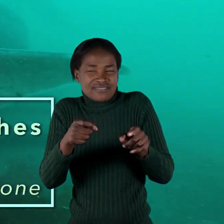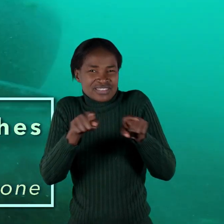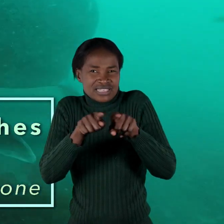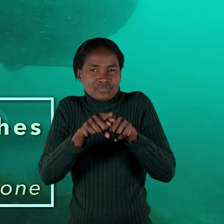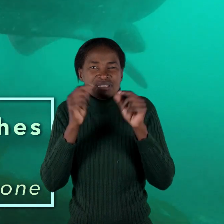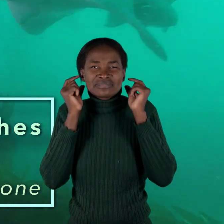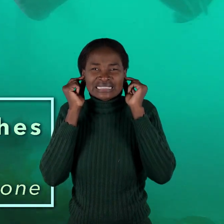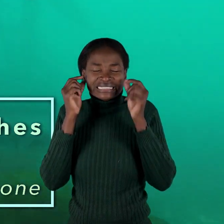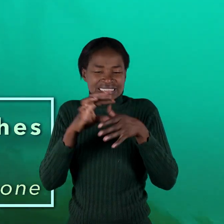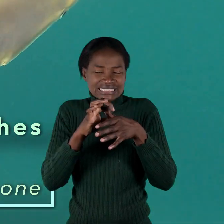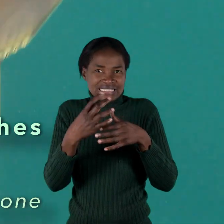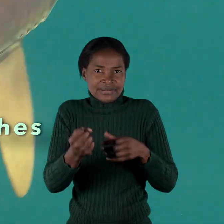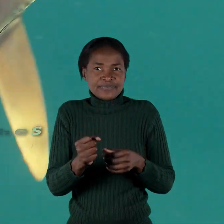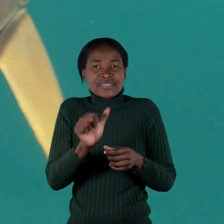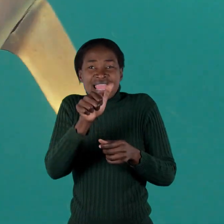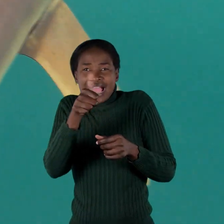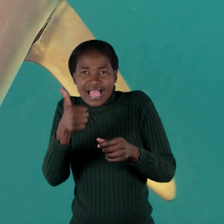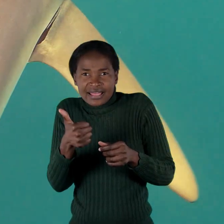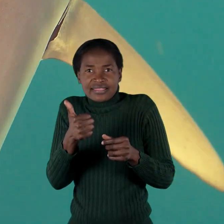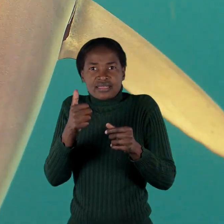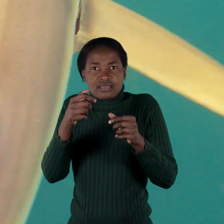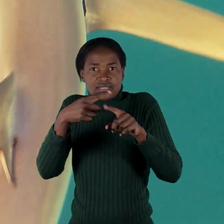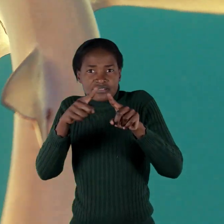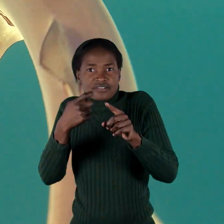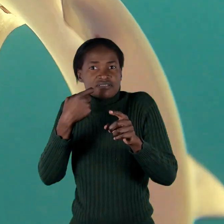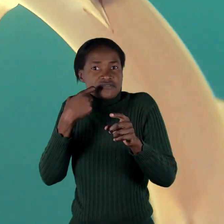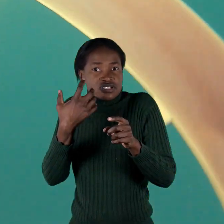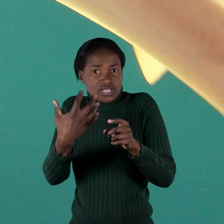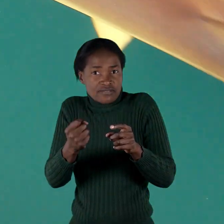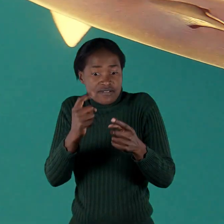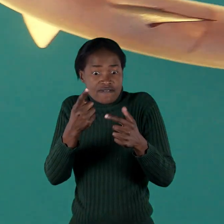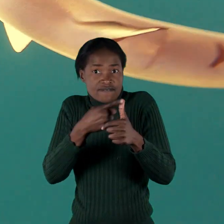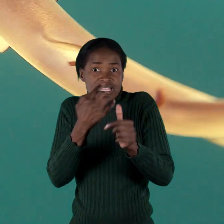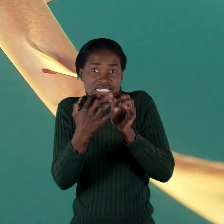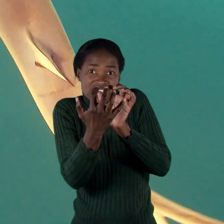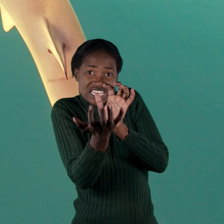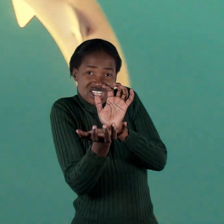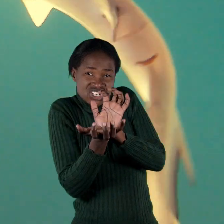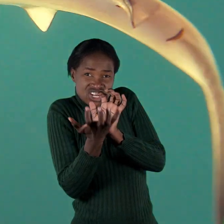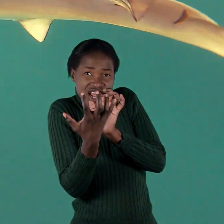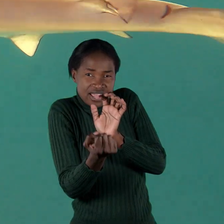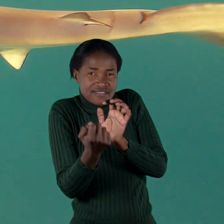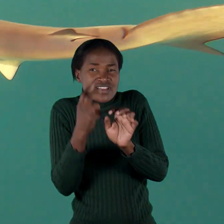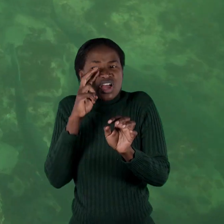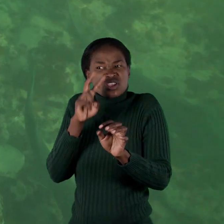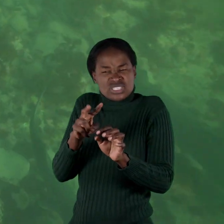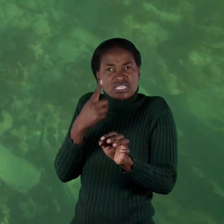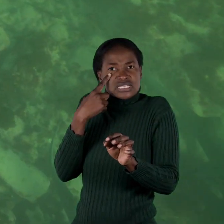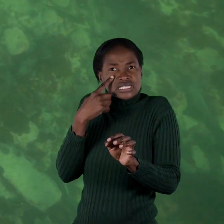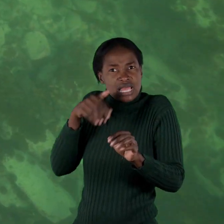There are a few different types of chondrichthians. First, there are the sharks. We all know what they look like, but they are sharks of very